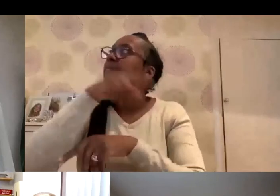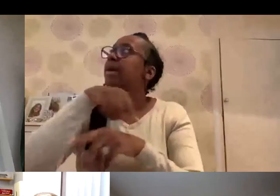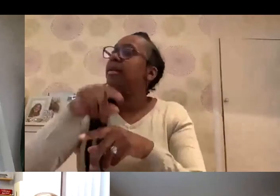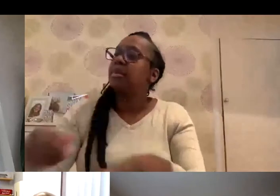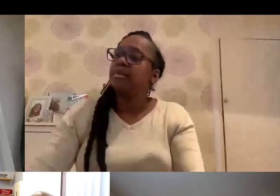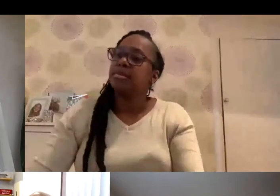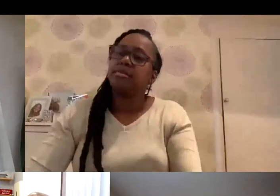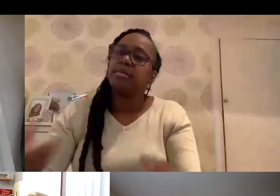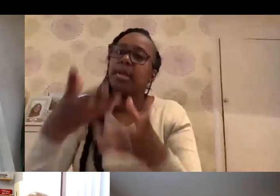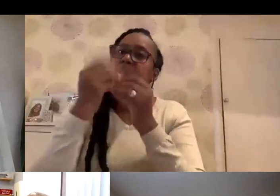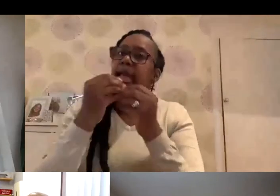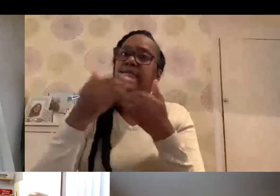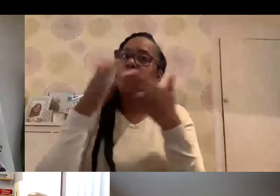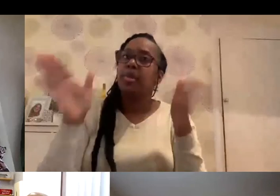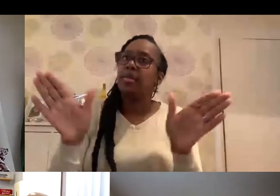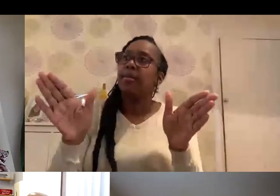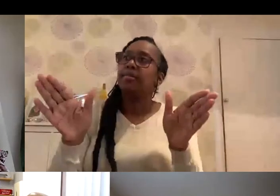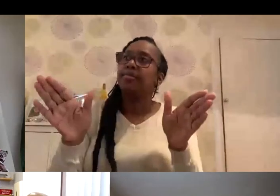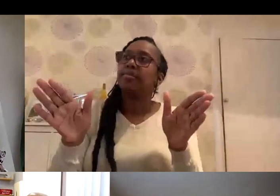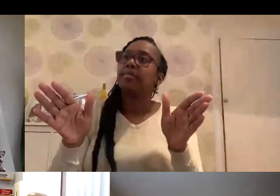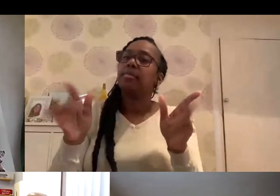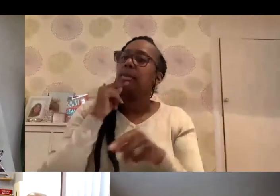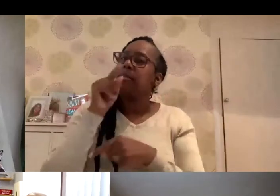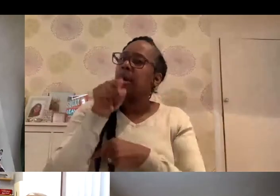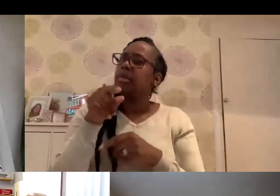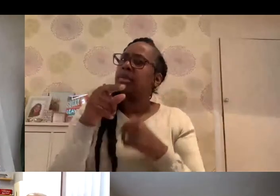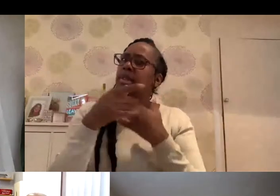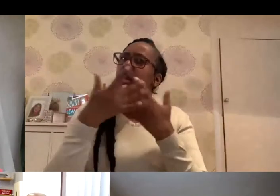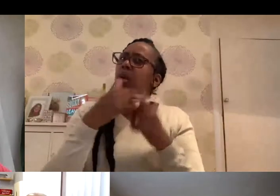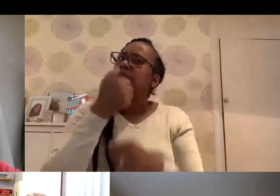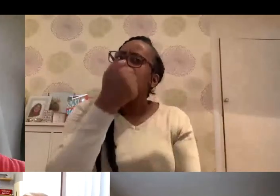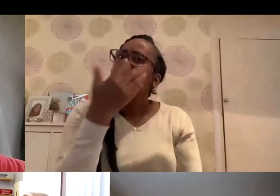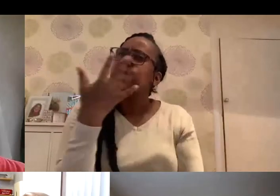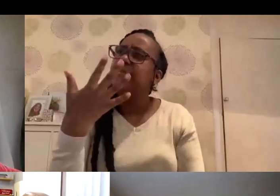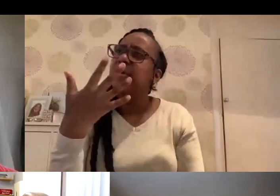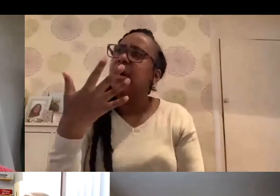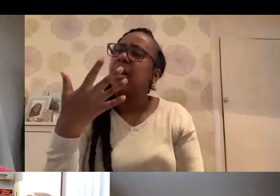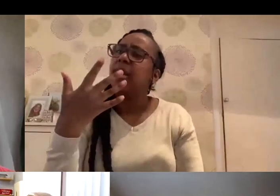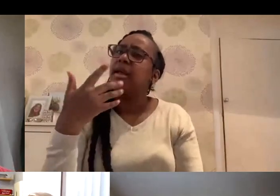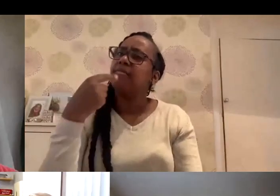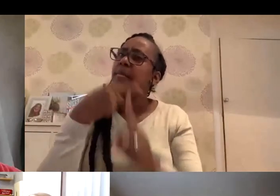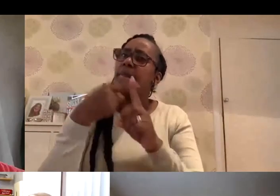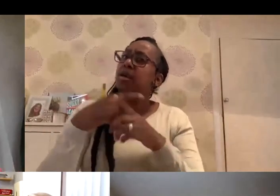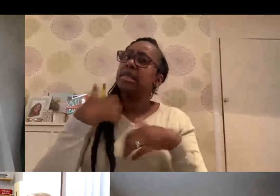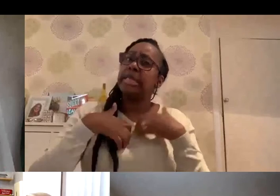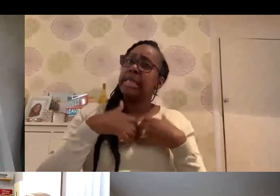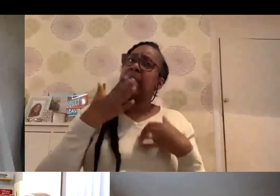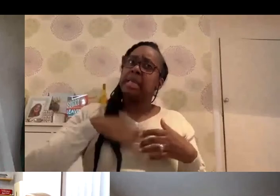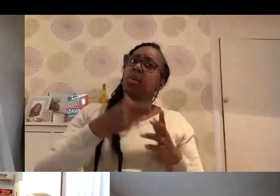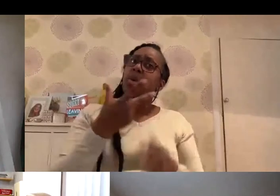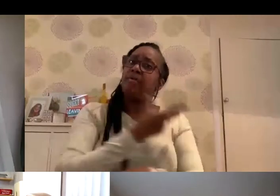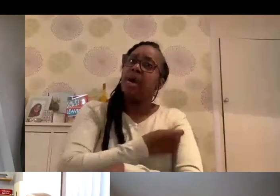and they haven't opened them up. But I think there are lots of 65 pluses who are all very, very keen to get the